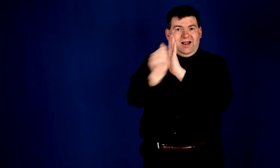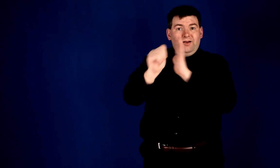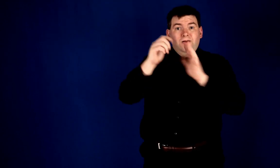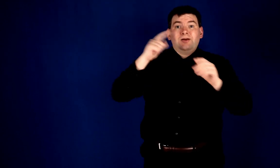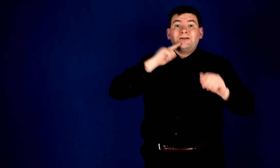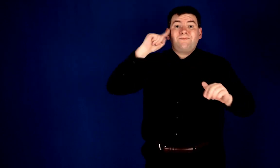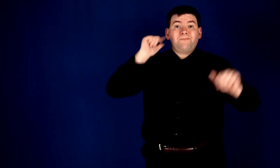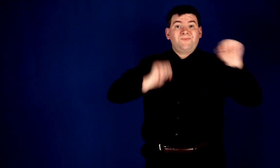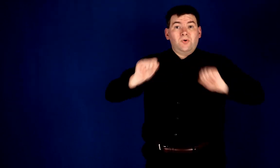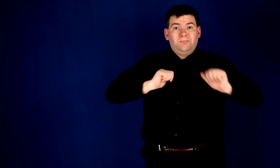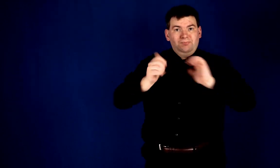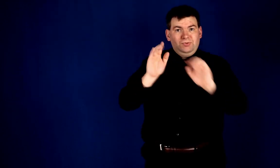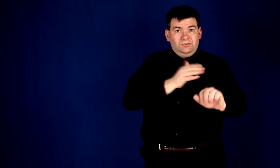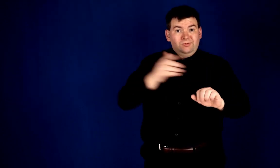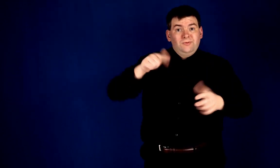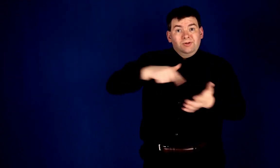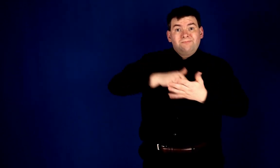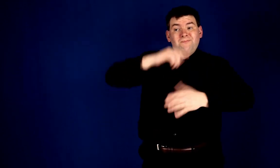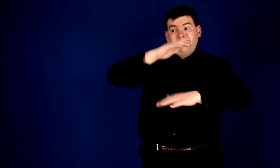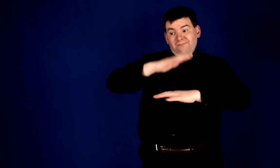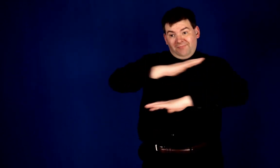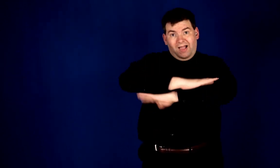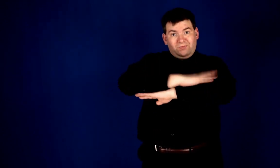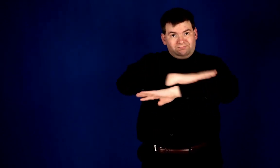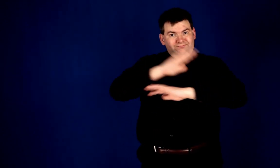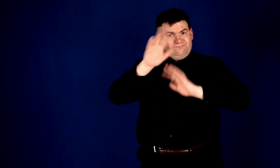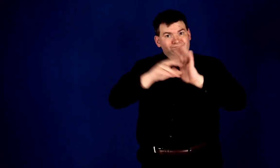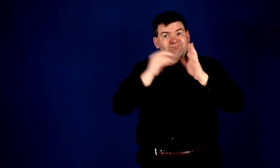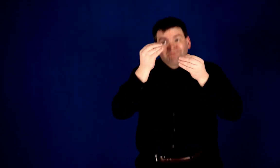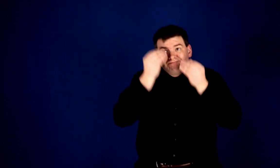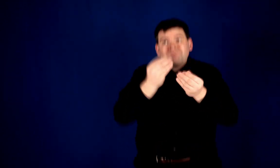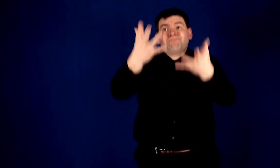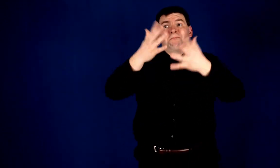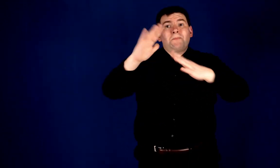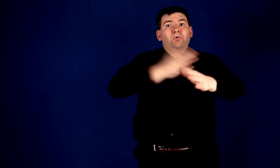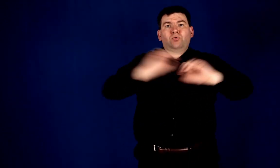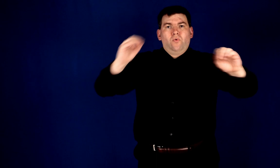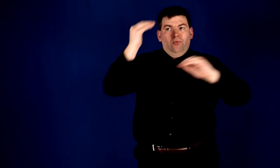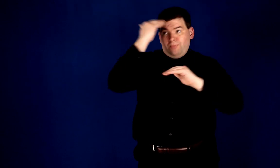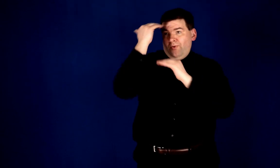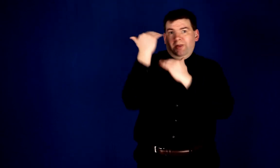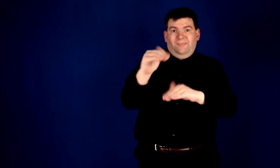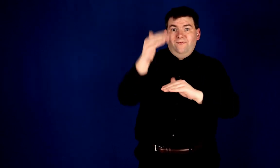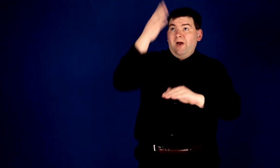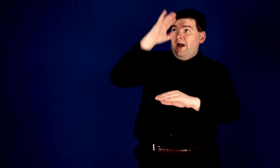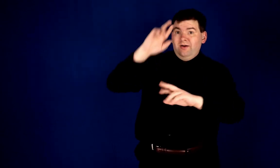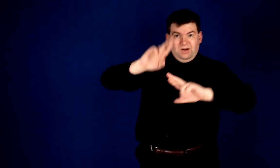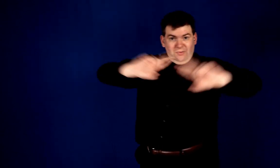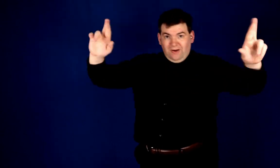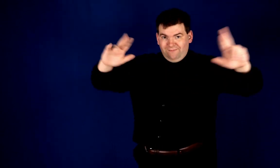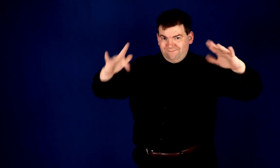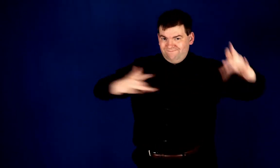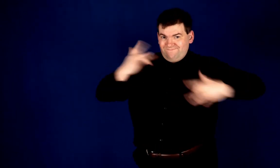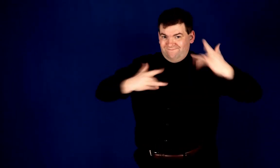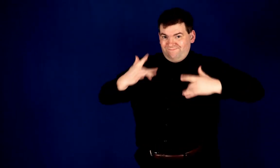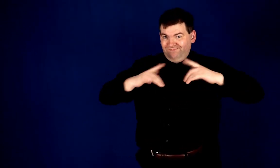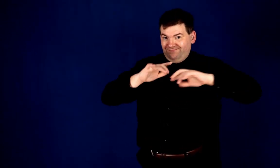music artist. This platform is our gift to the world, where music knows no boundaries. Get ready for an electrifying journey into